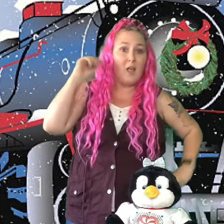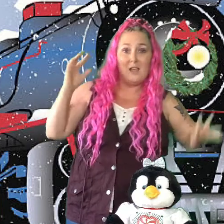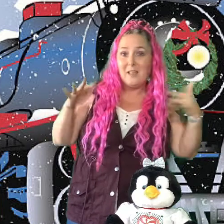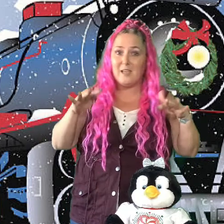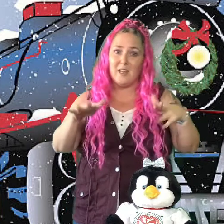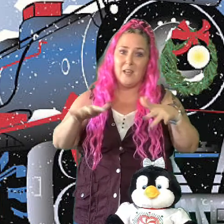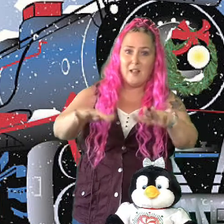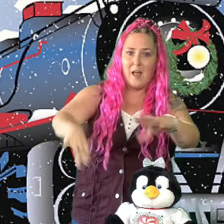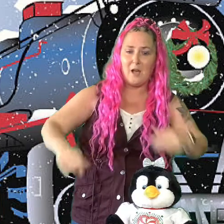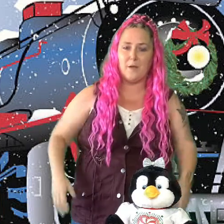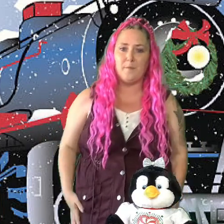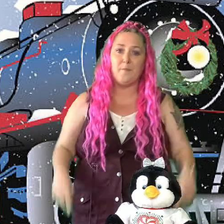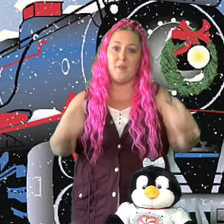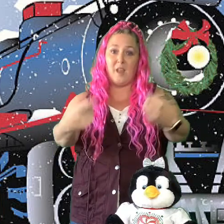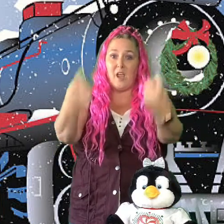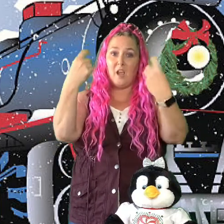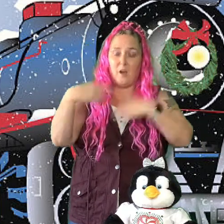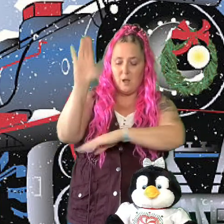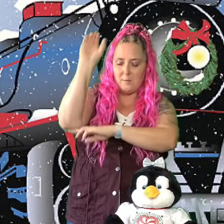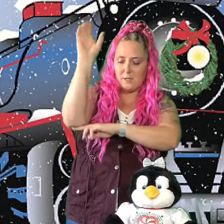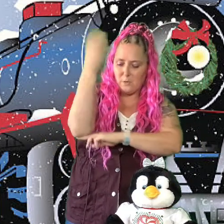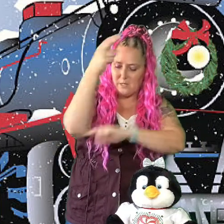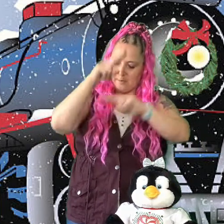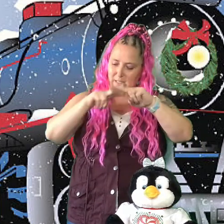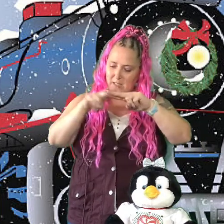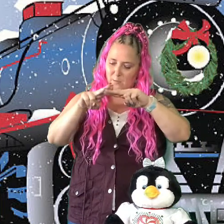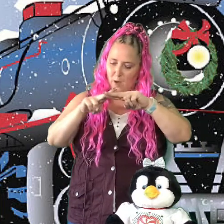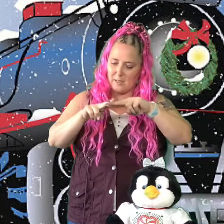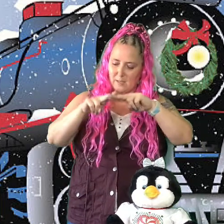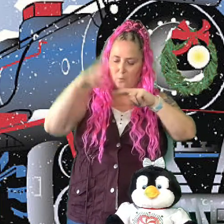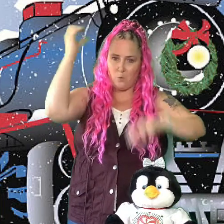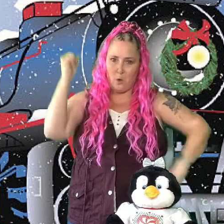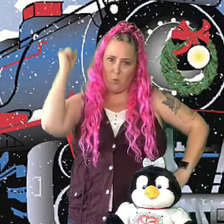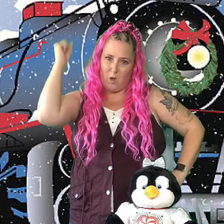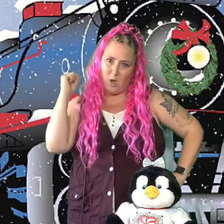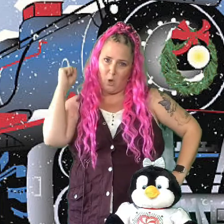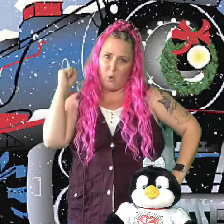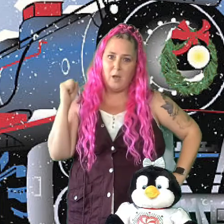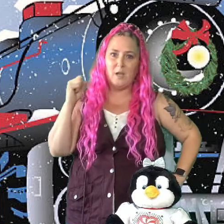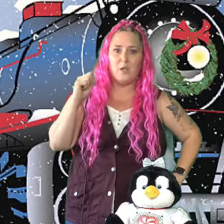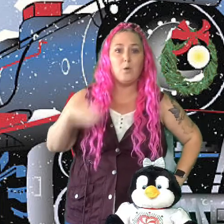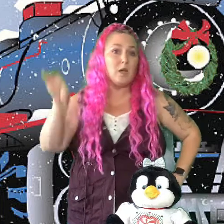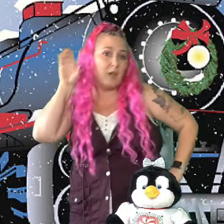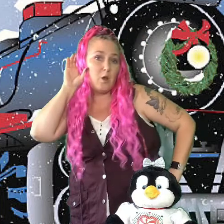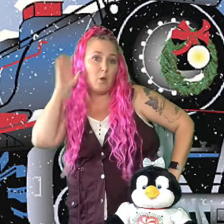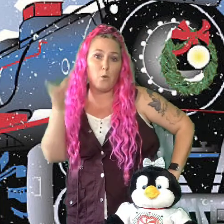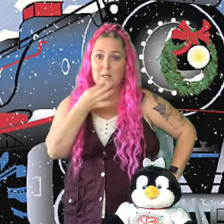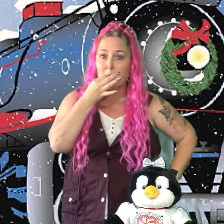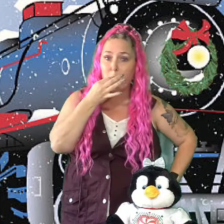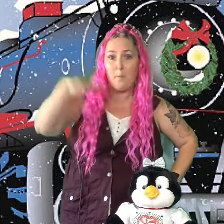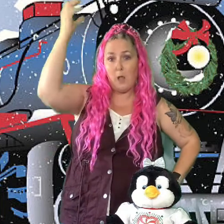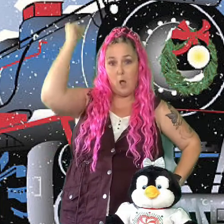Heading Flickety-clack. Here comes the Christmas Express. You can hear the whistle blow.